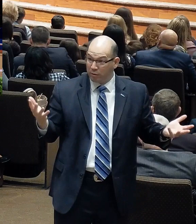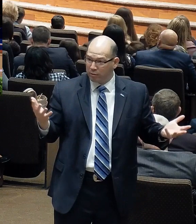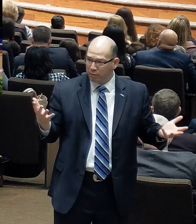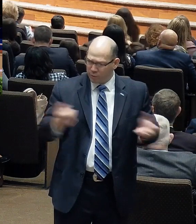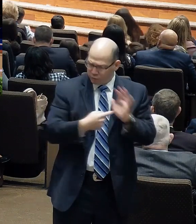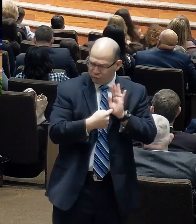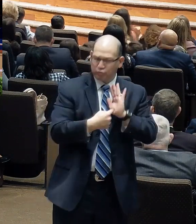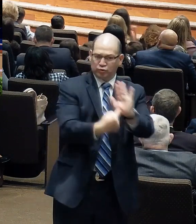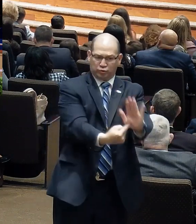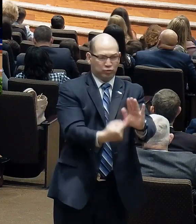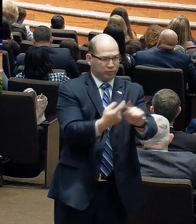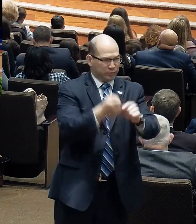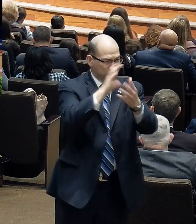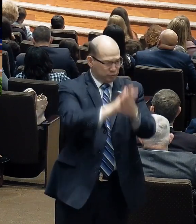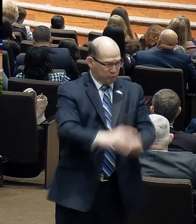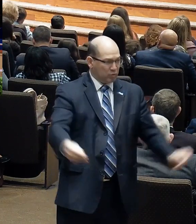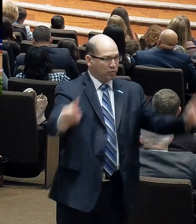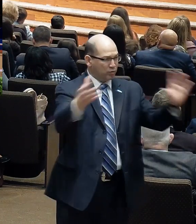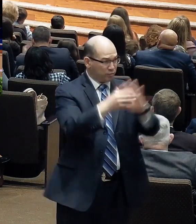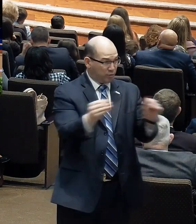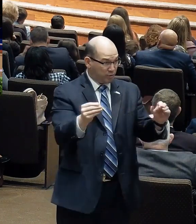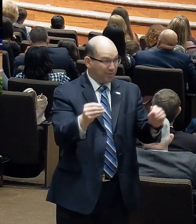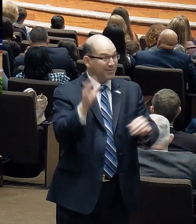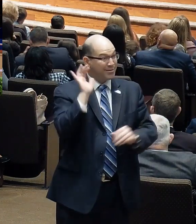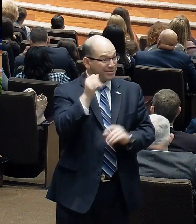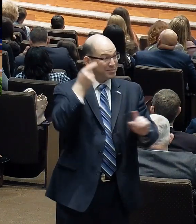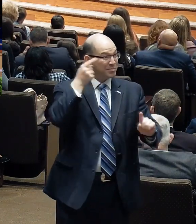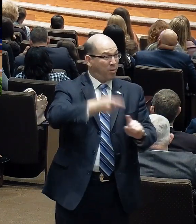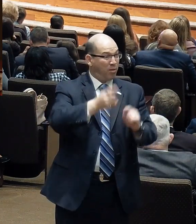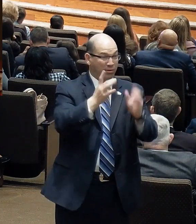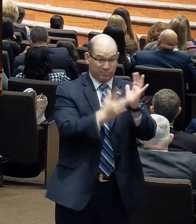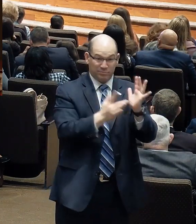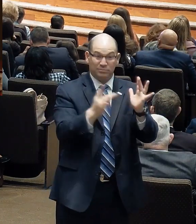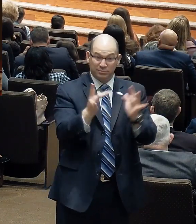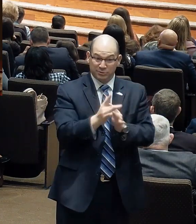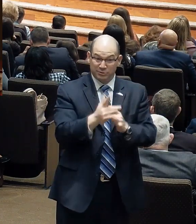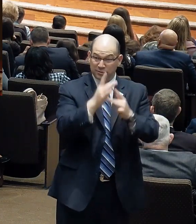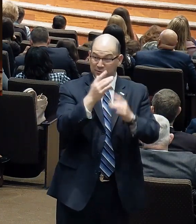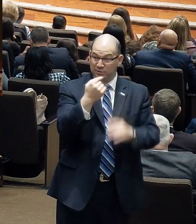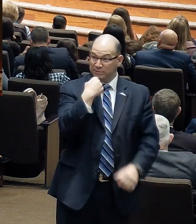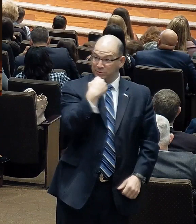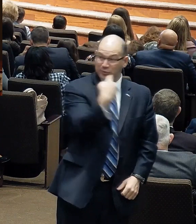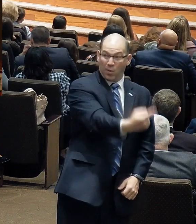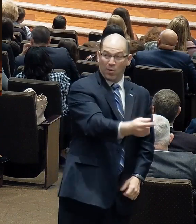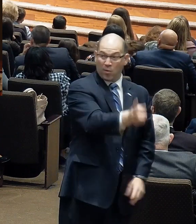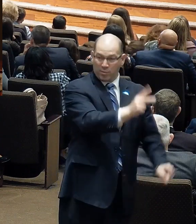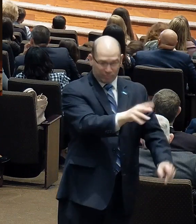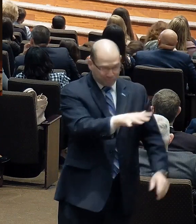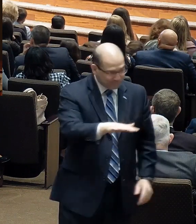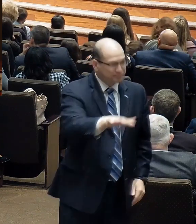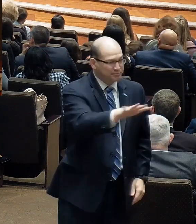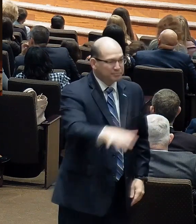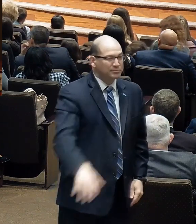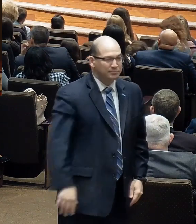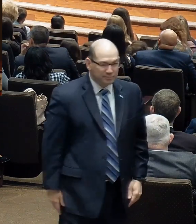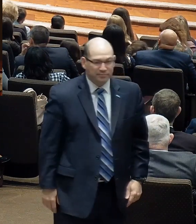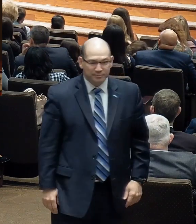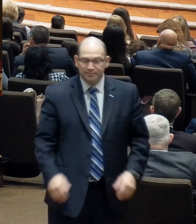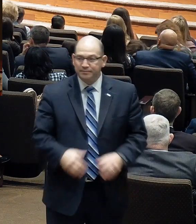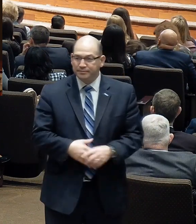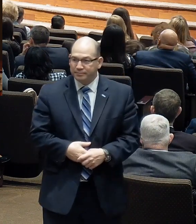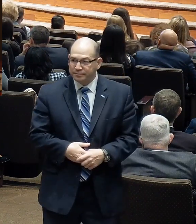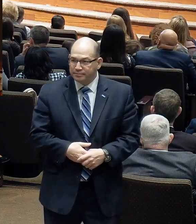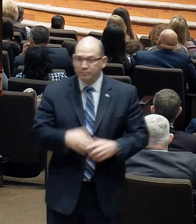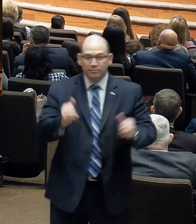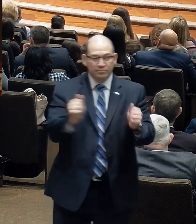in some ways, that is exactly what Jesus Christ said to some of the people that he loved the most when they were facing the